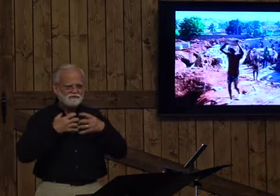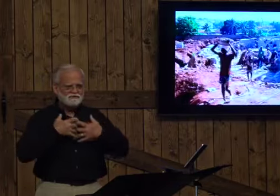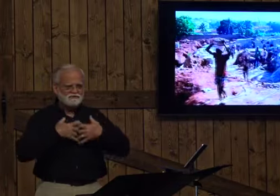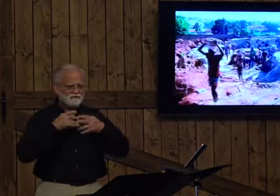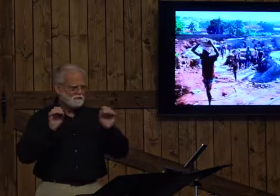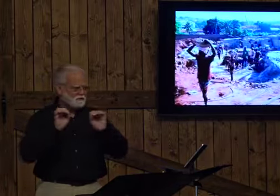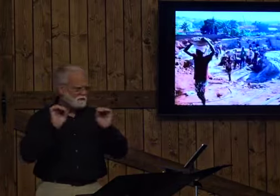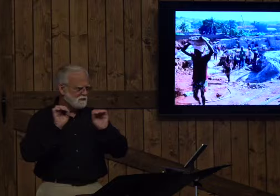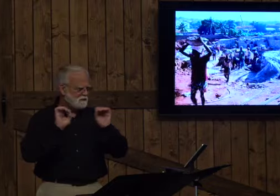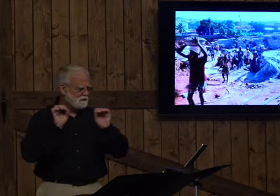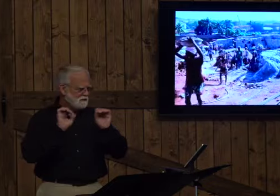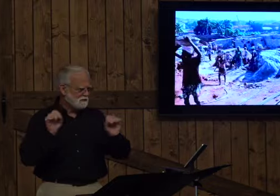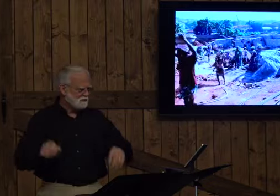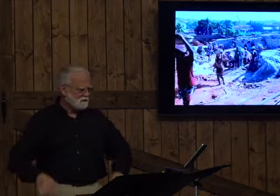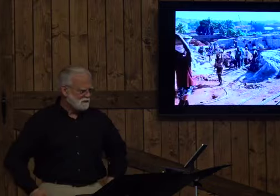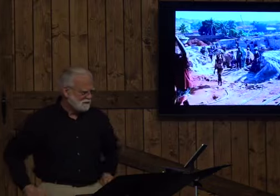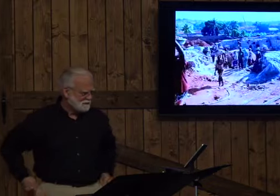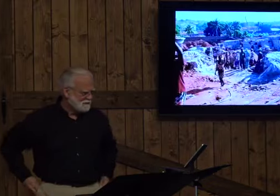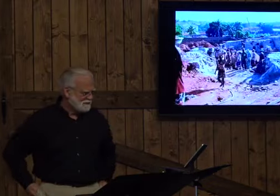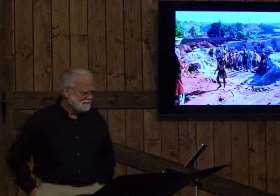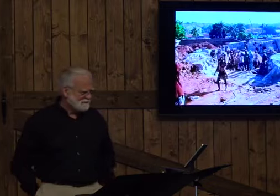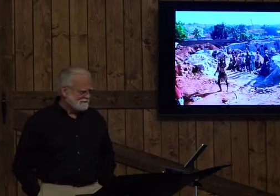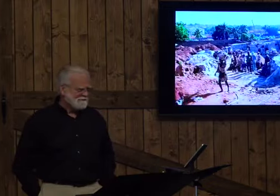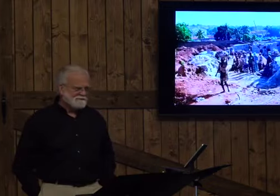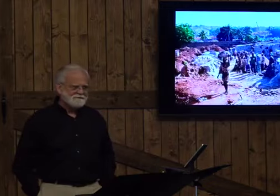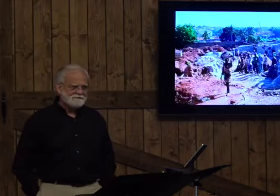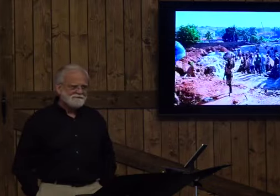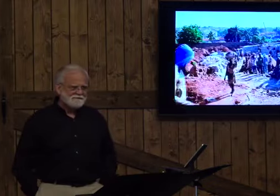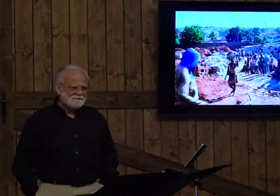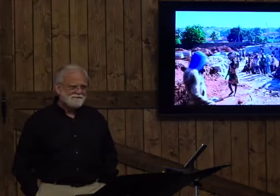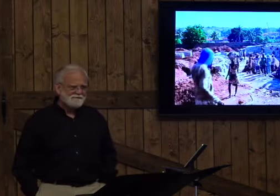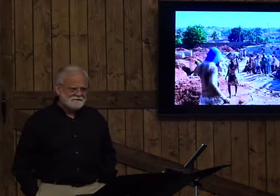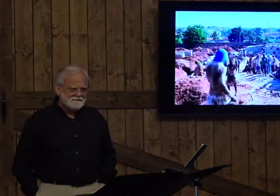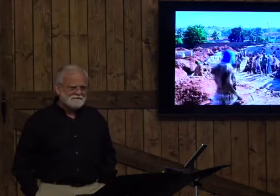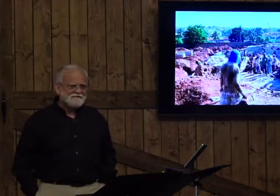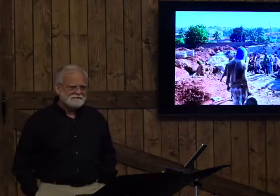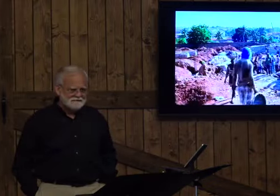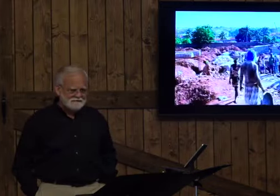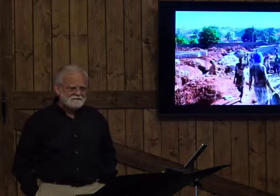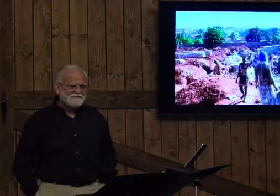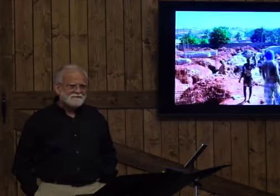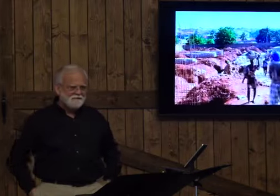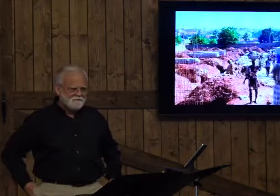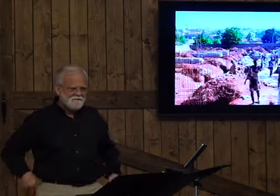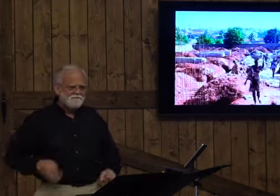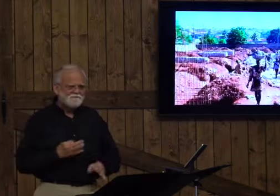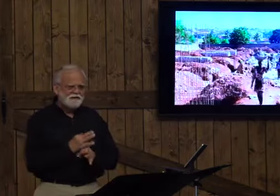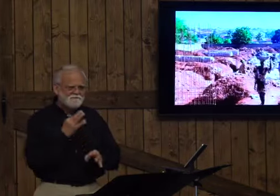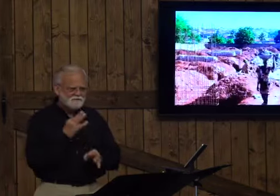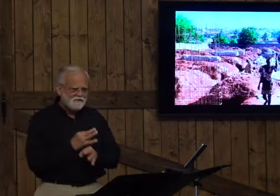They don't have a lot of equipment and machinery. These individuals are all in the country on their heads.